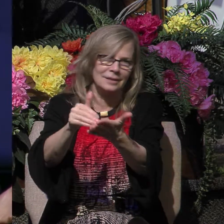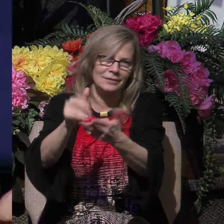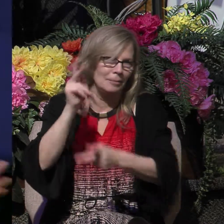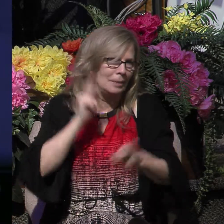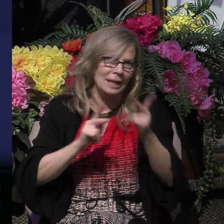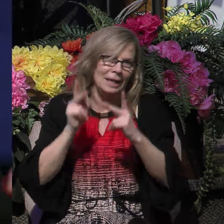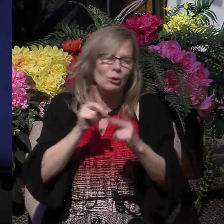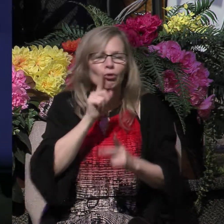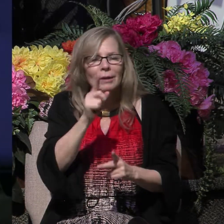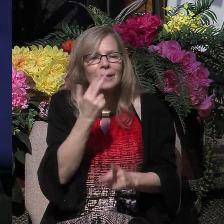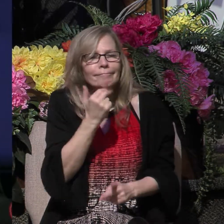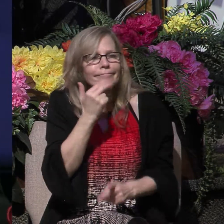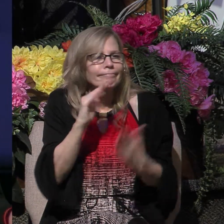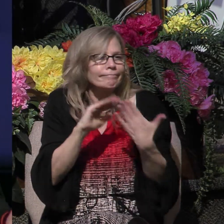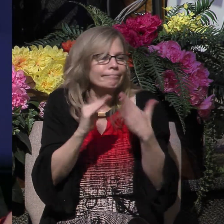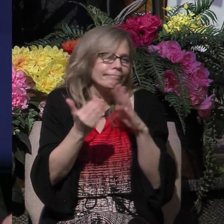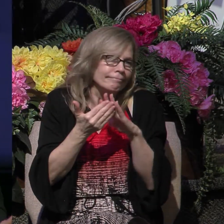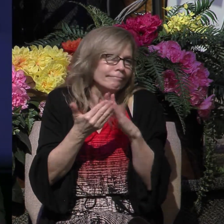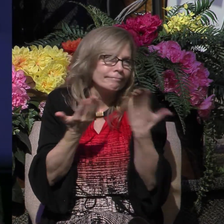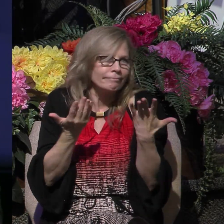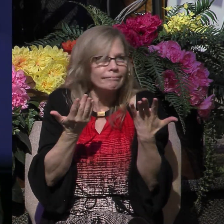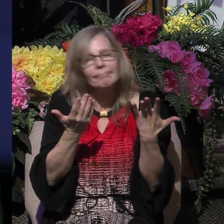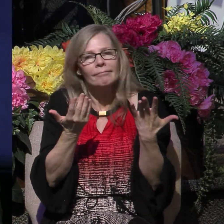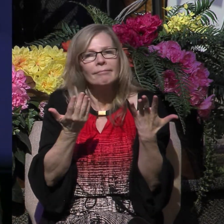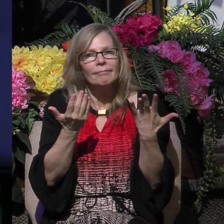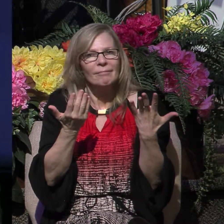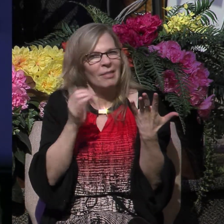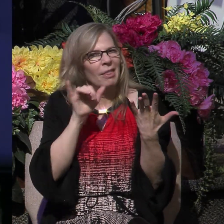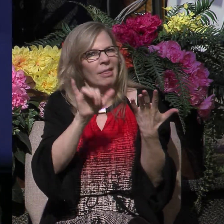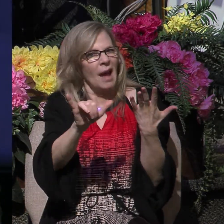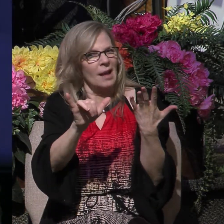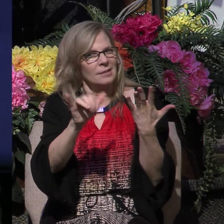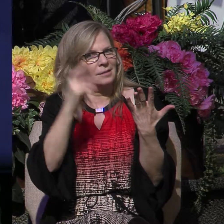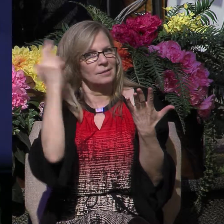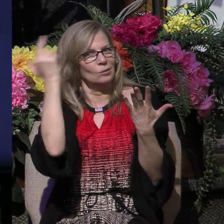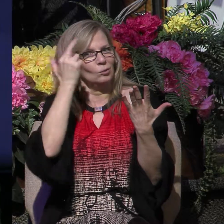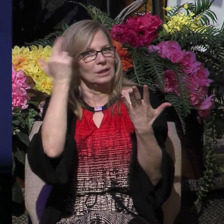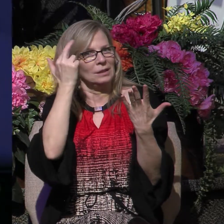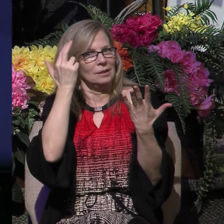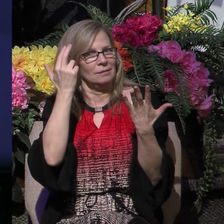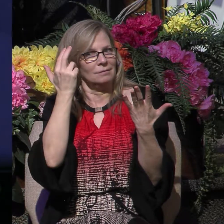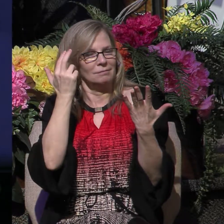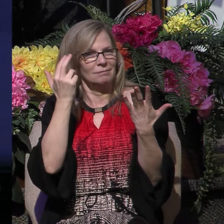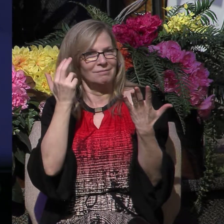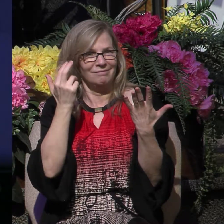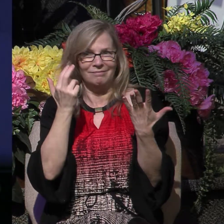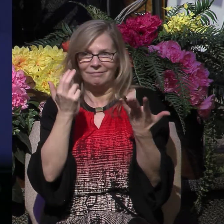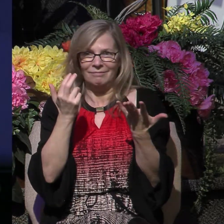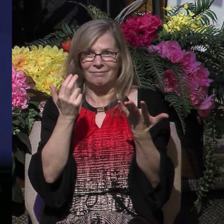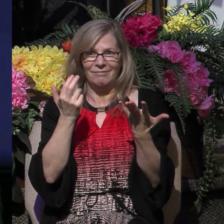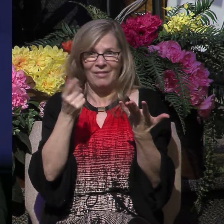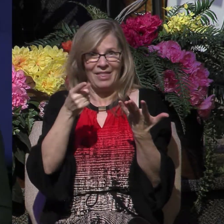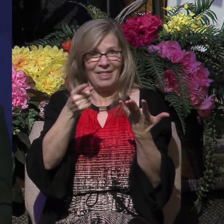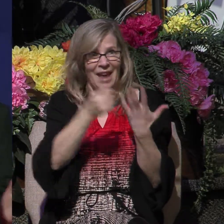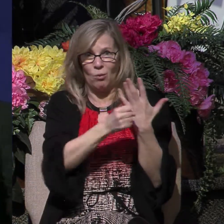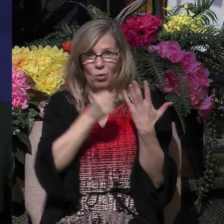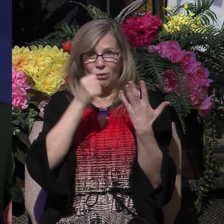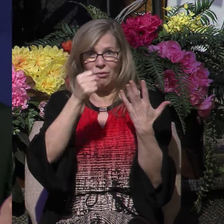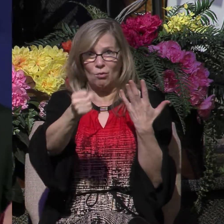really a village, a town. This was the very reason that they were thrown in this man's